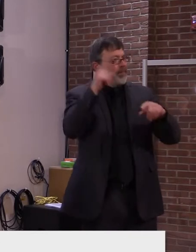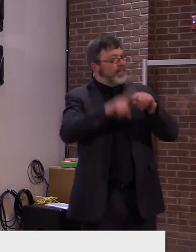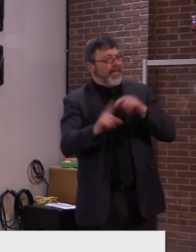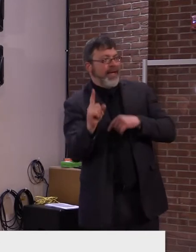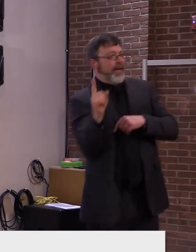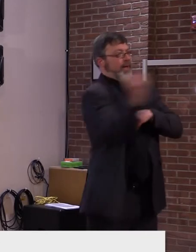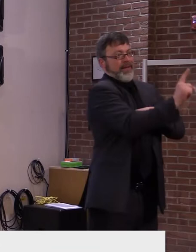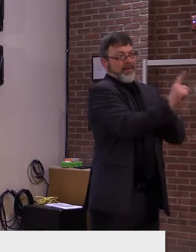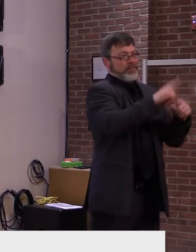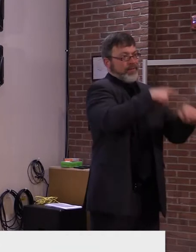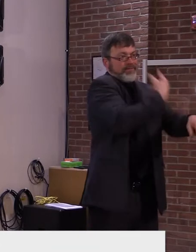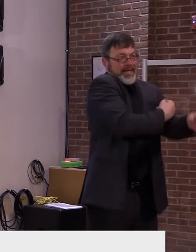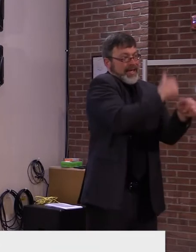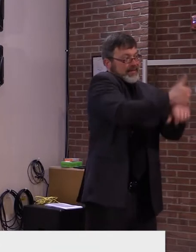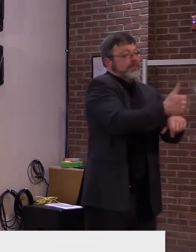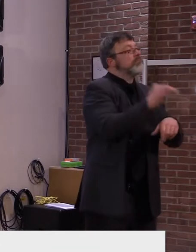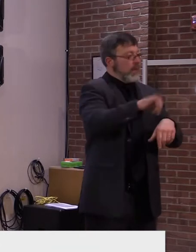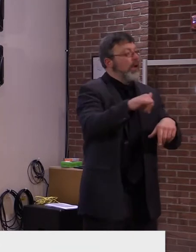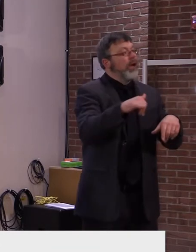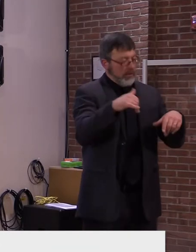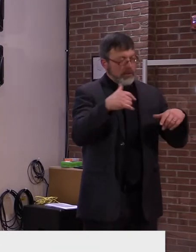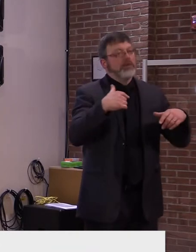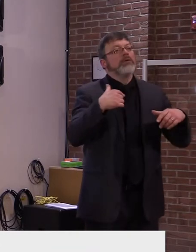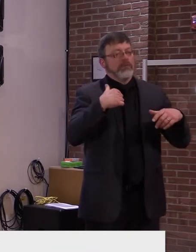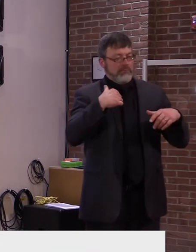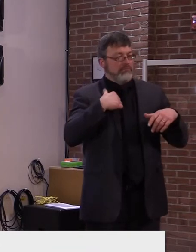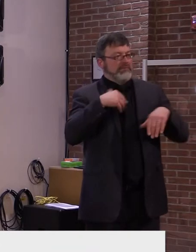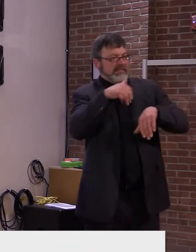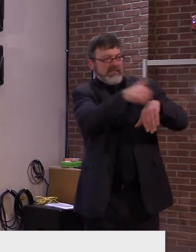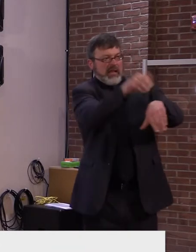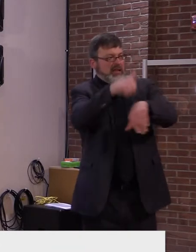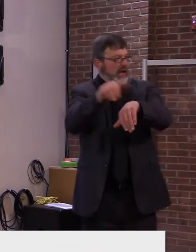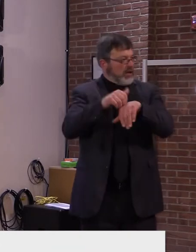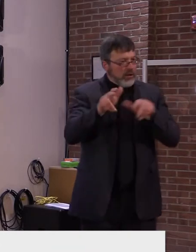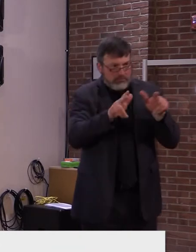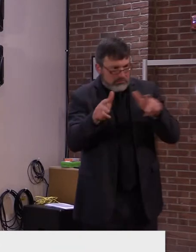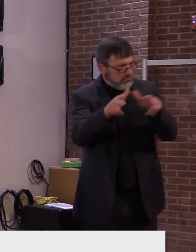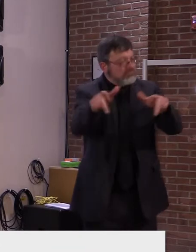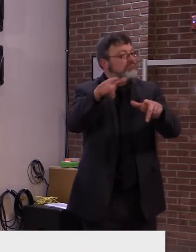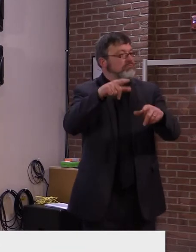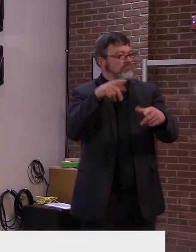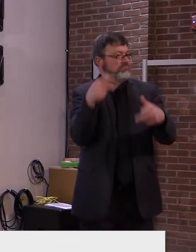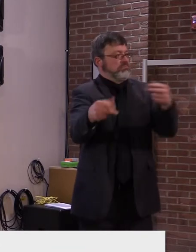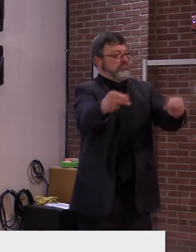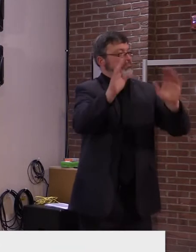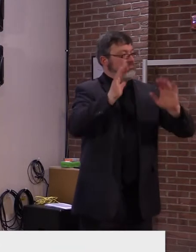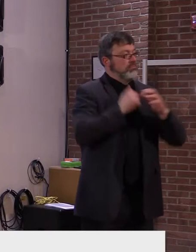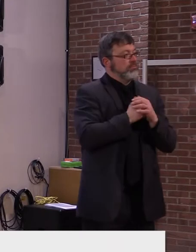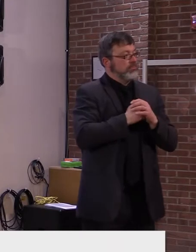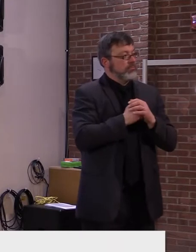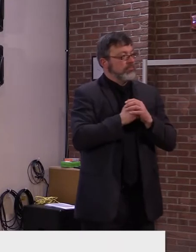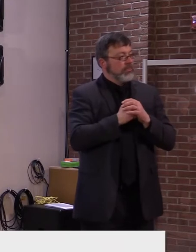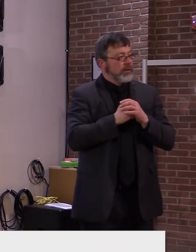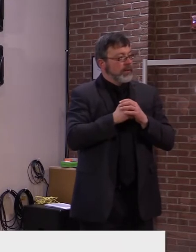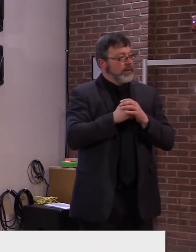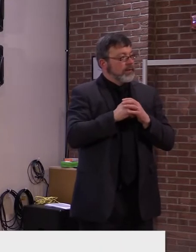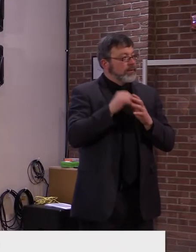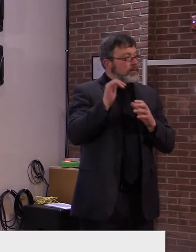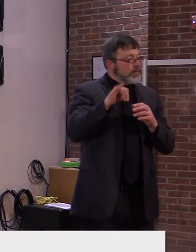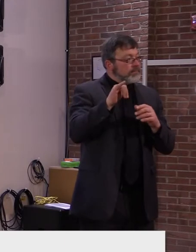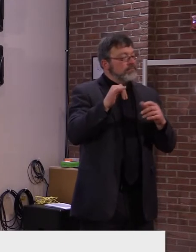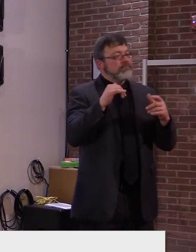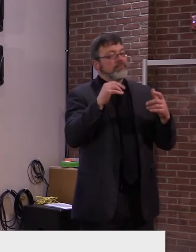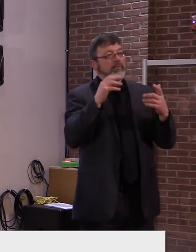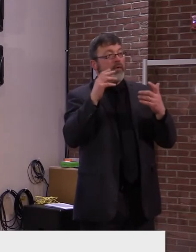allocation for next week is 720 doses with the assistance from hospitals, primary care offices, and